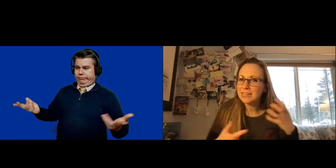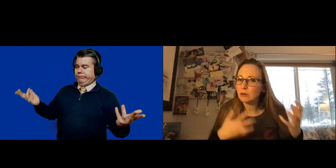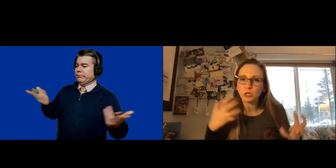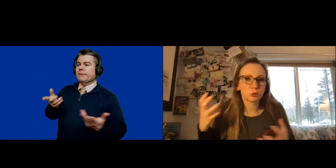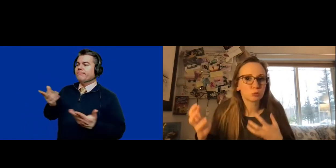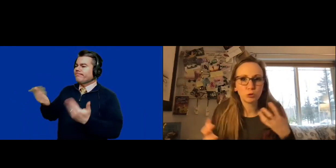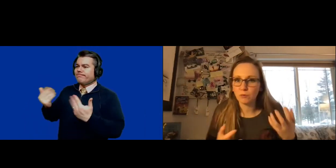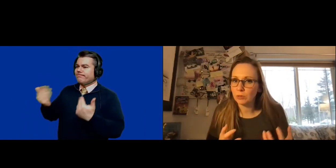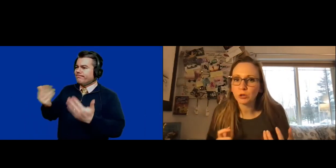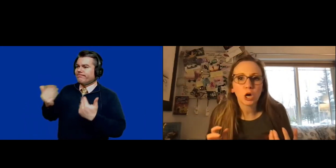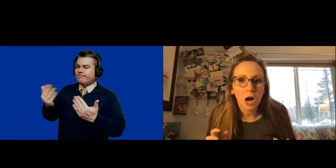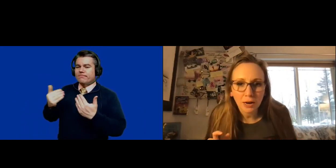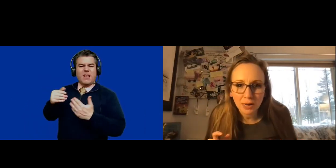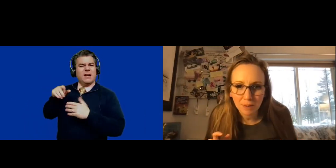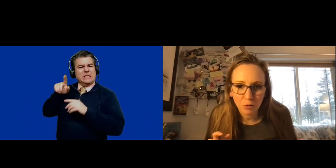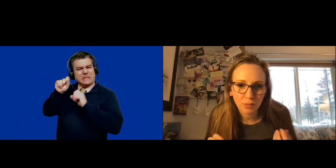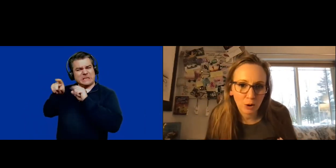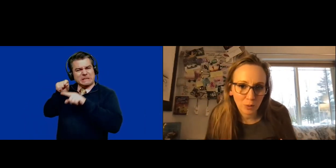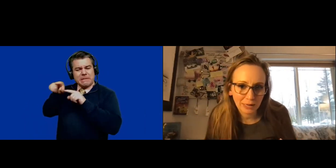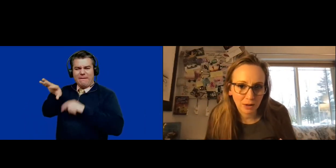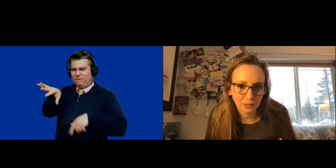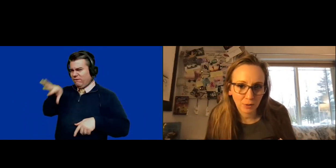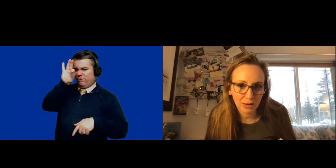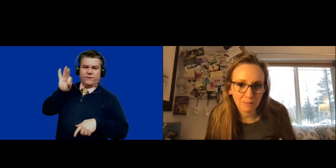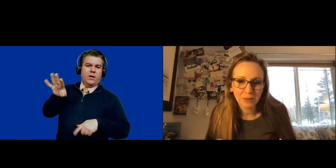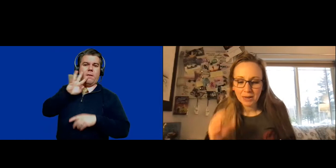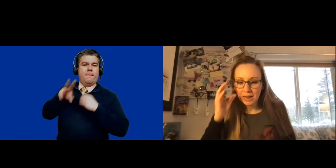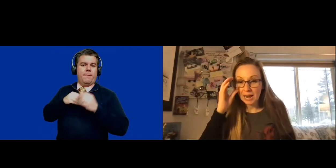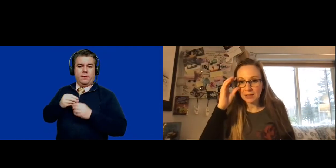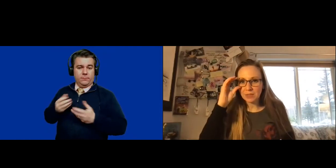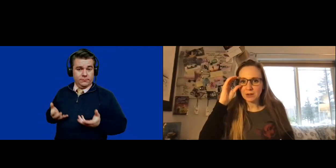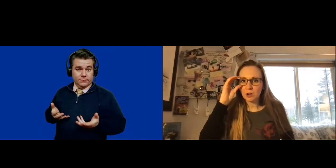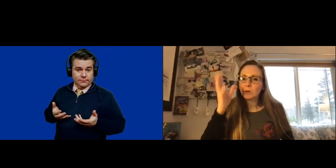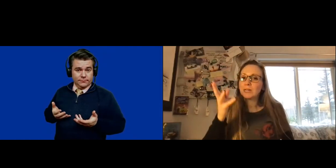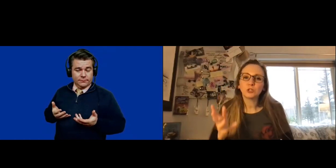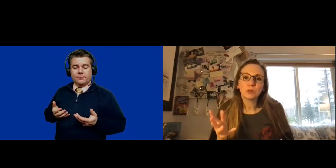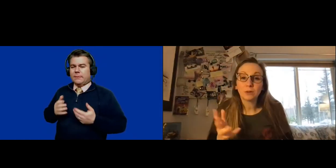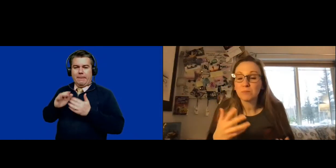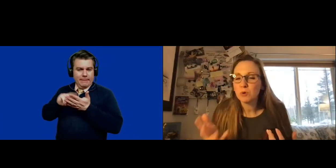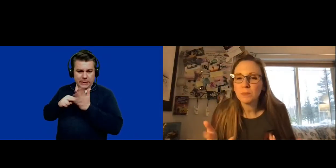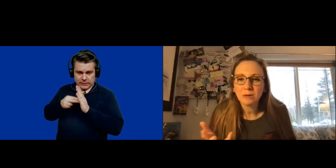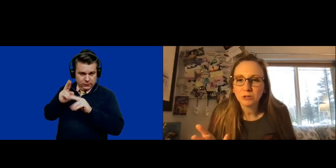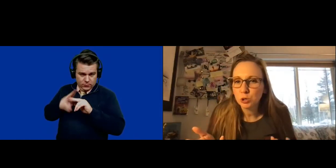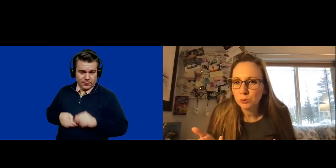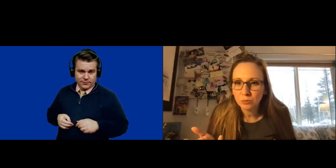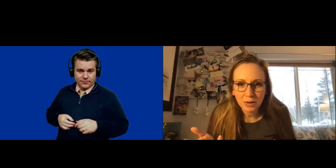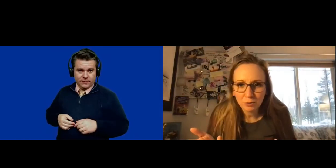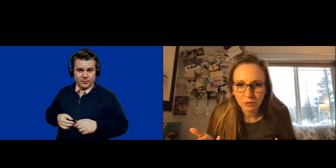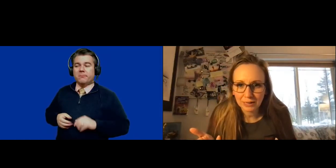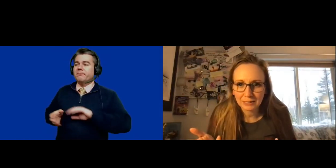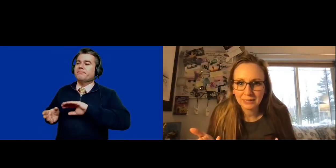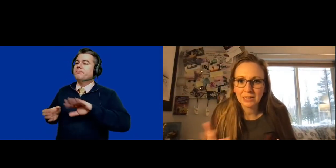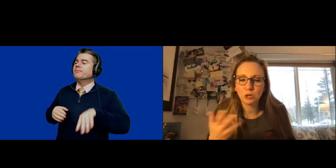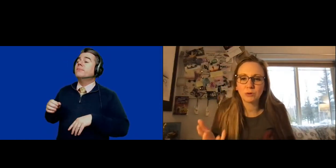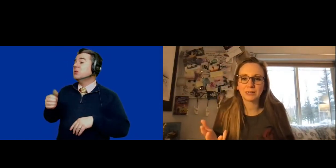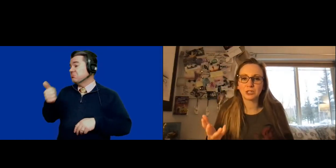get down to the root of what they're talking about with that weight loss. Okay. And then, okay. So like, what about two or three other